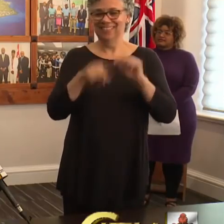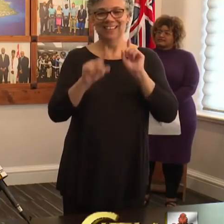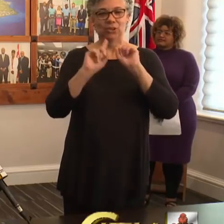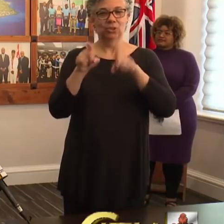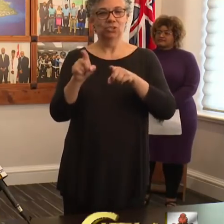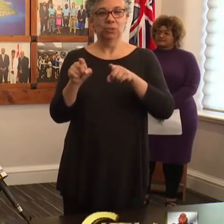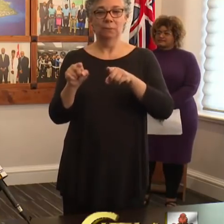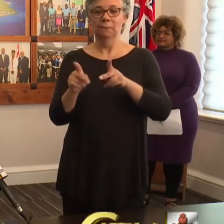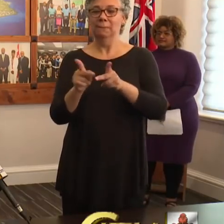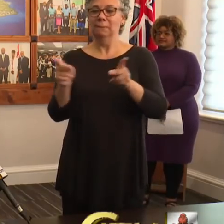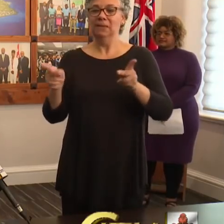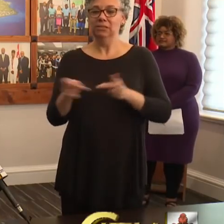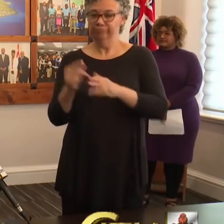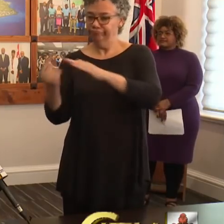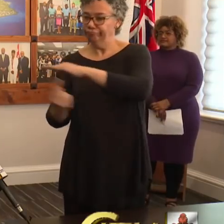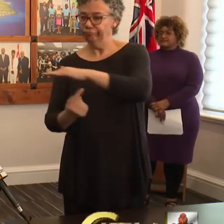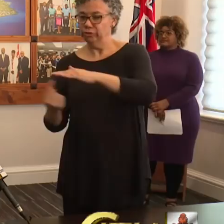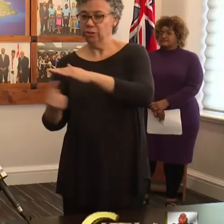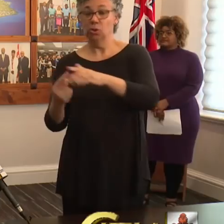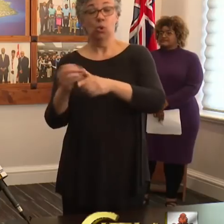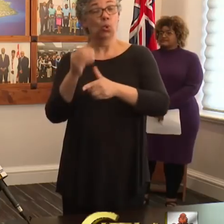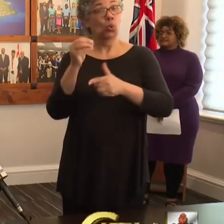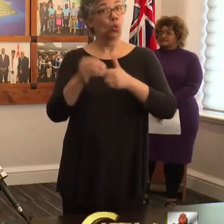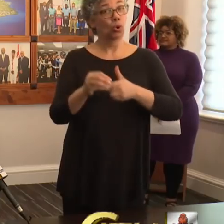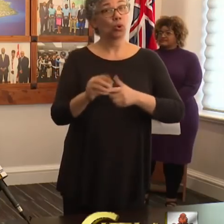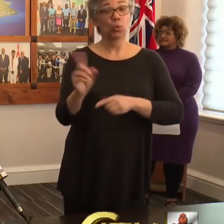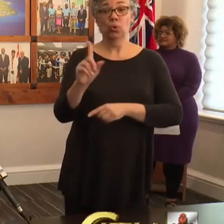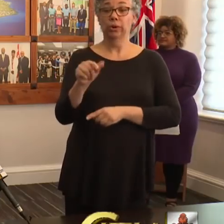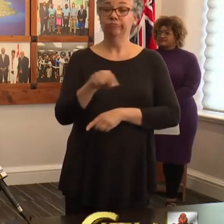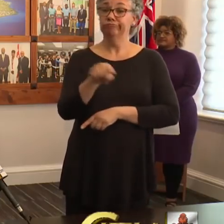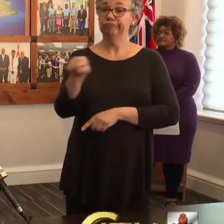centres or homes where persons are under self-quarantine.